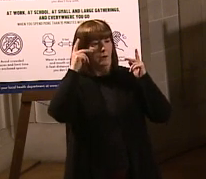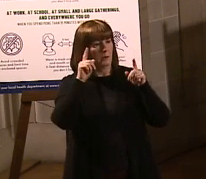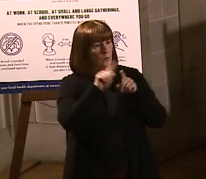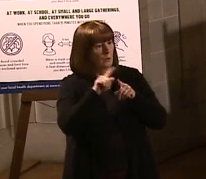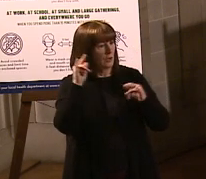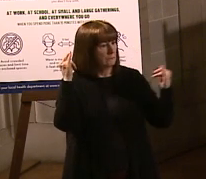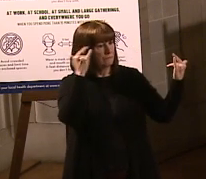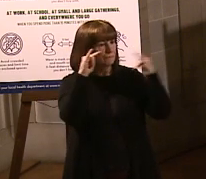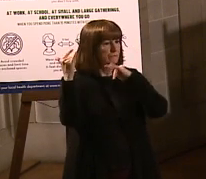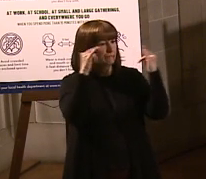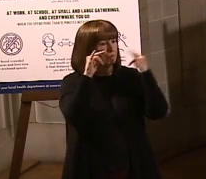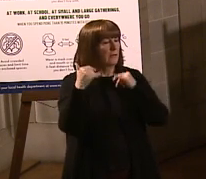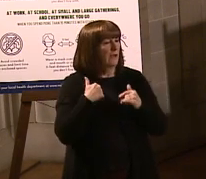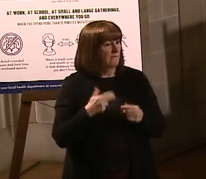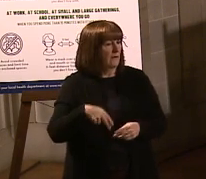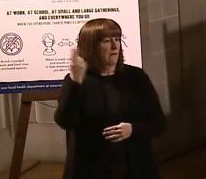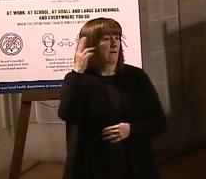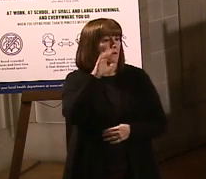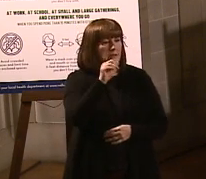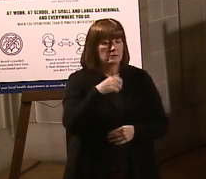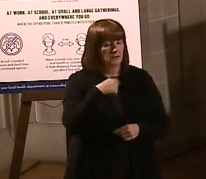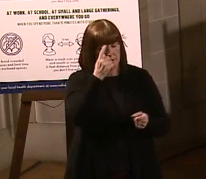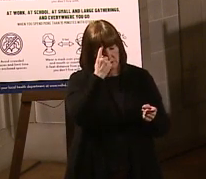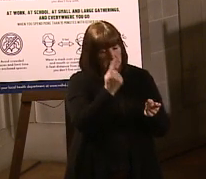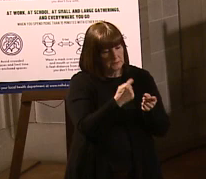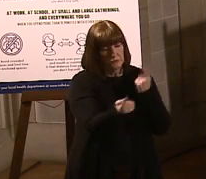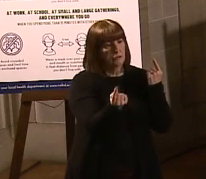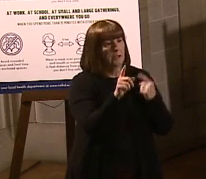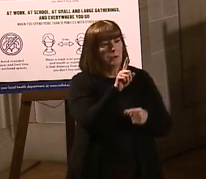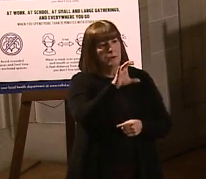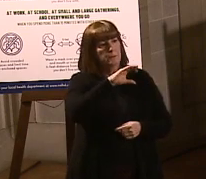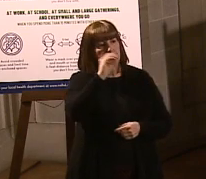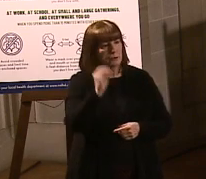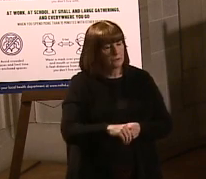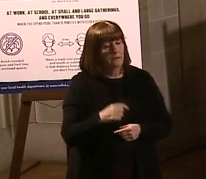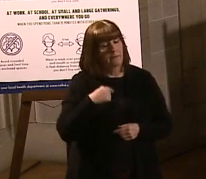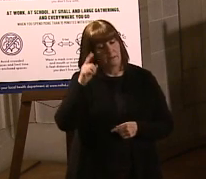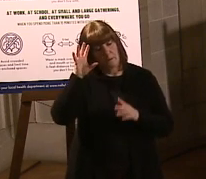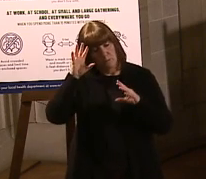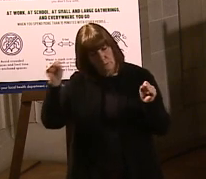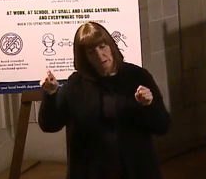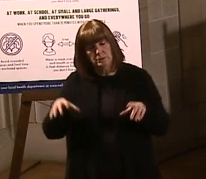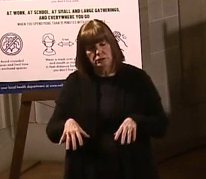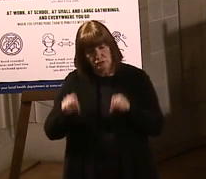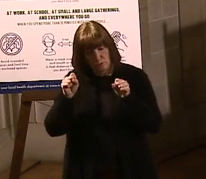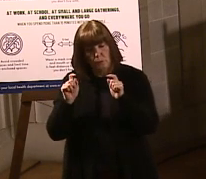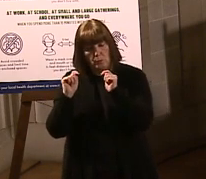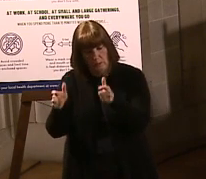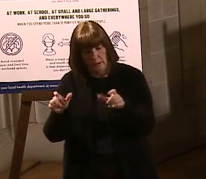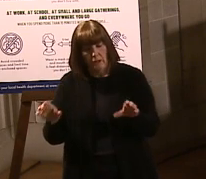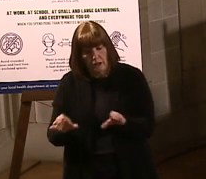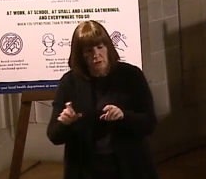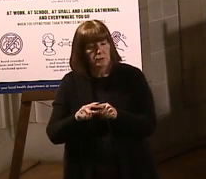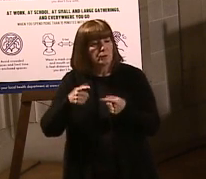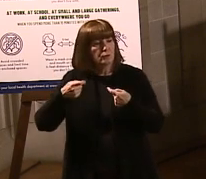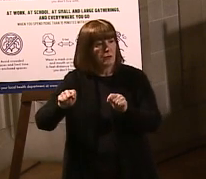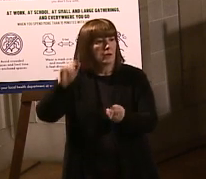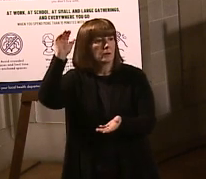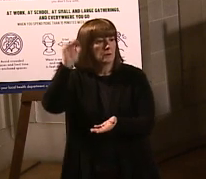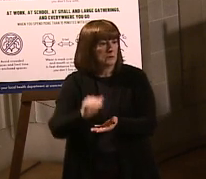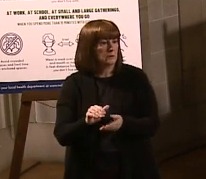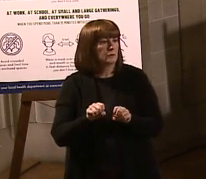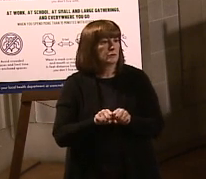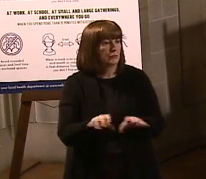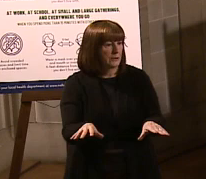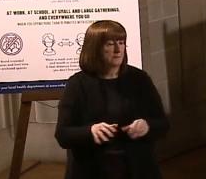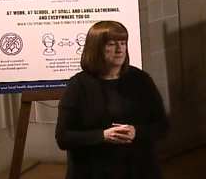high cases. So I would disagree 100% with Dr. Lawler on this. I think the President took quick action to be able to slow down the spread of the virus. It may not